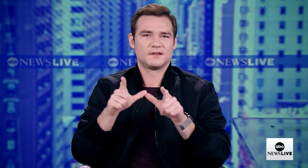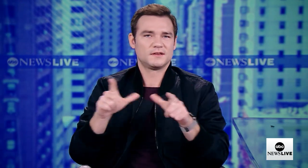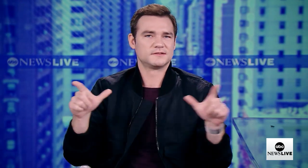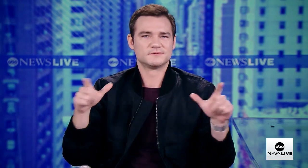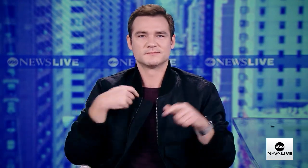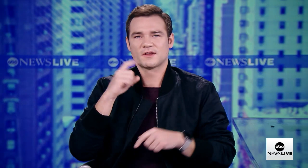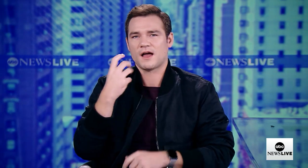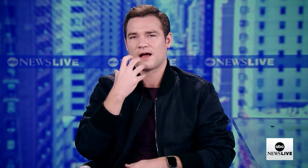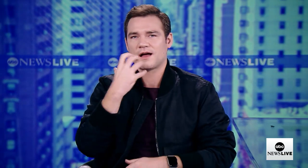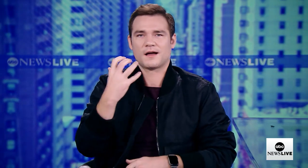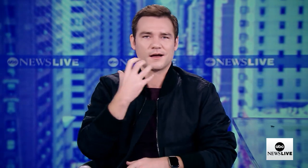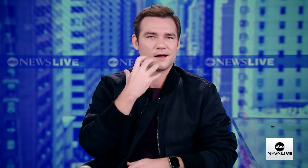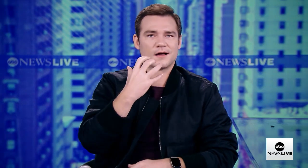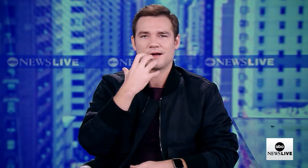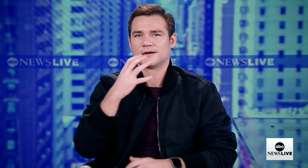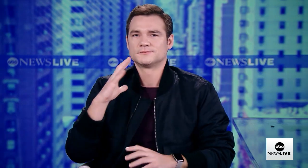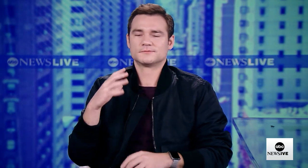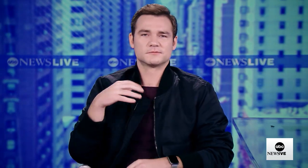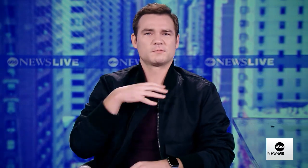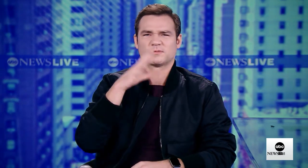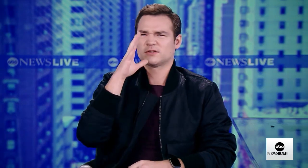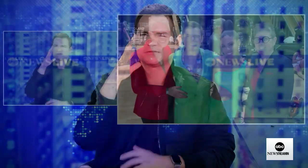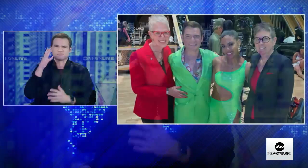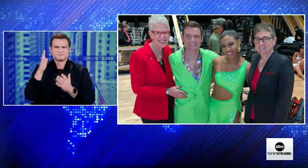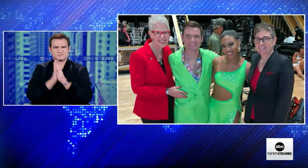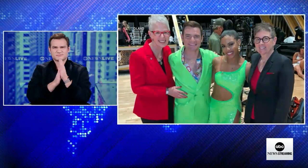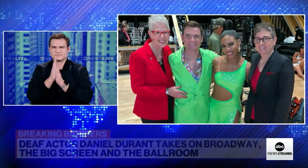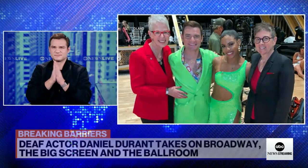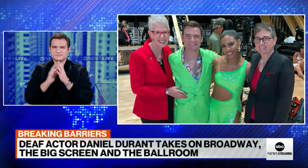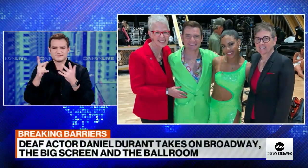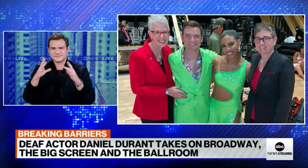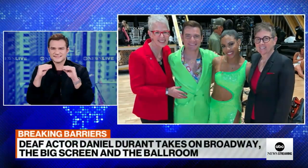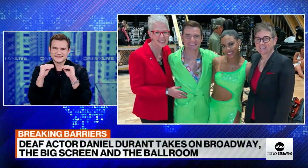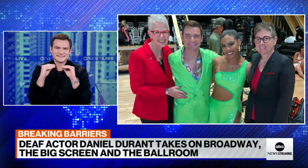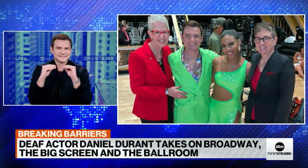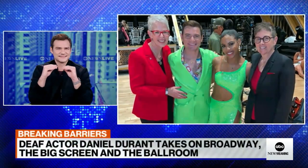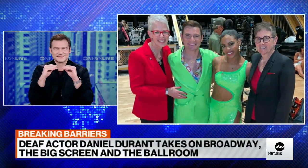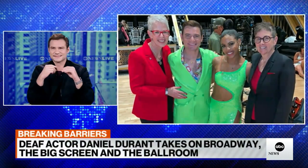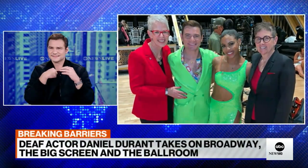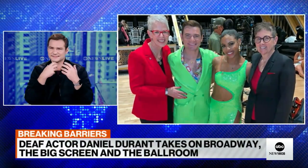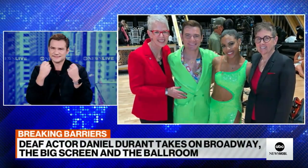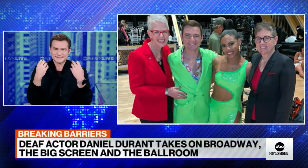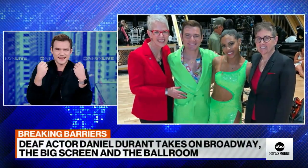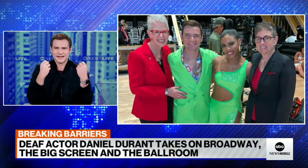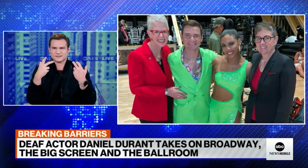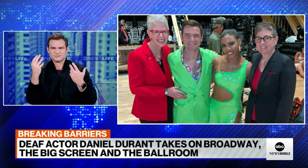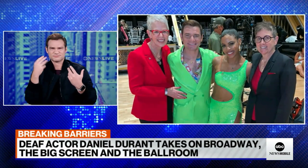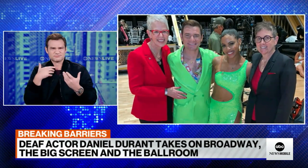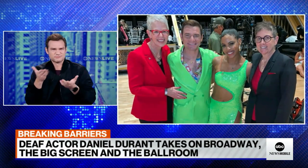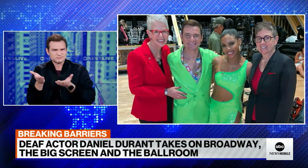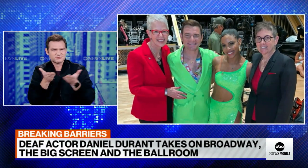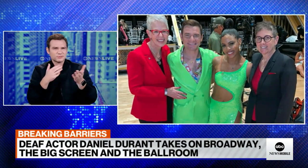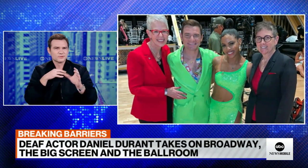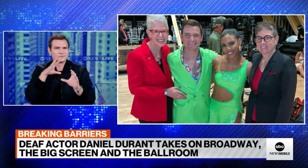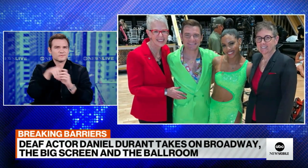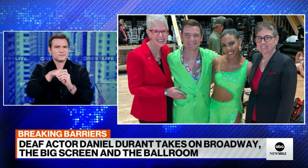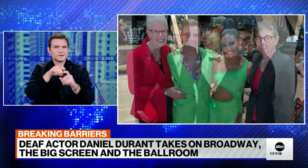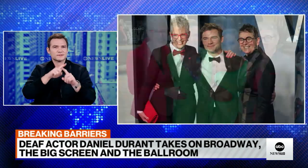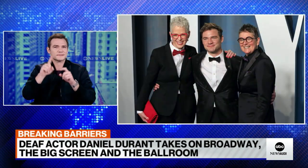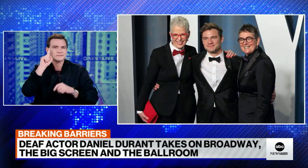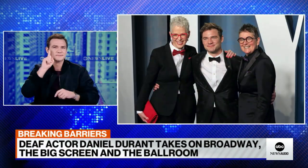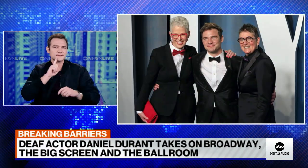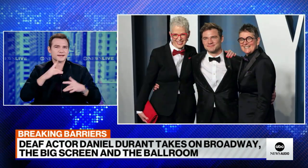was 18 months old. And at that time, I had no language. I would just yell when I wanted something. And they were so enthusiastic about teaching me sign language